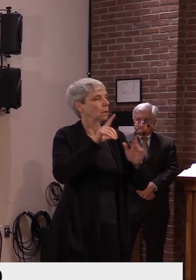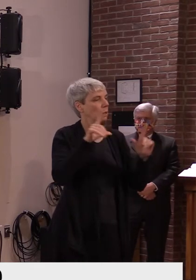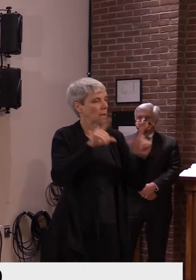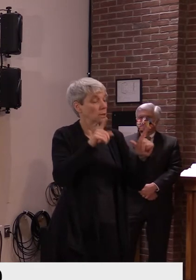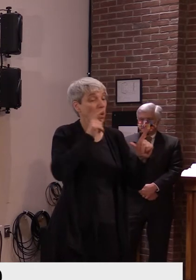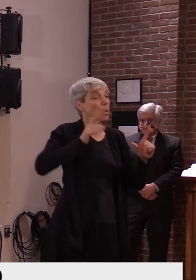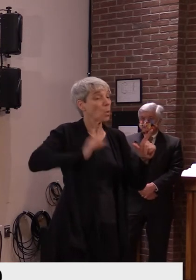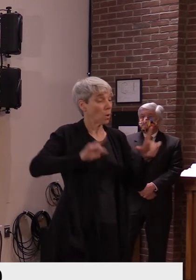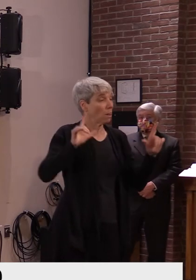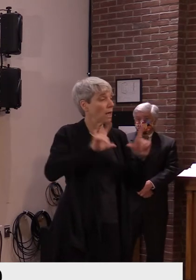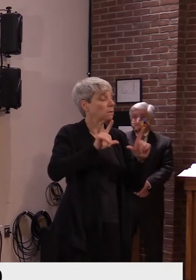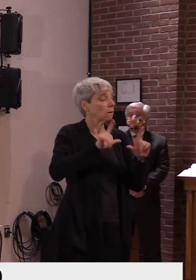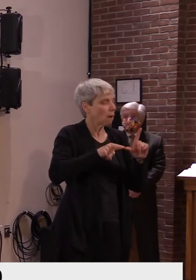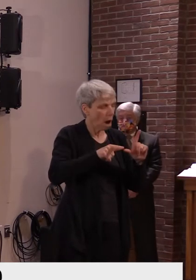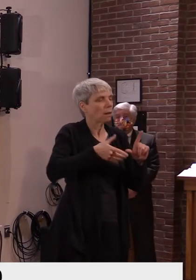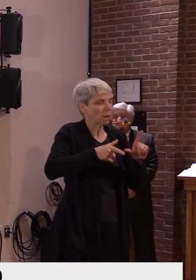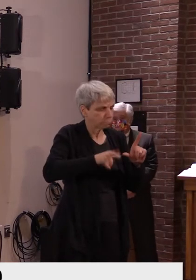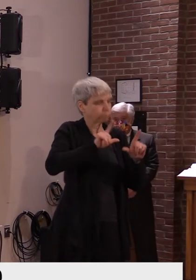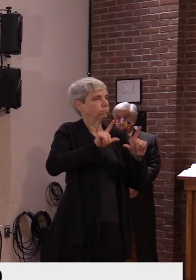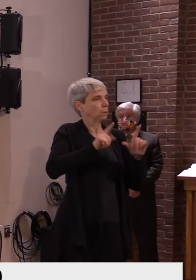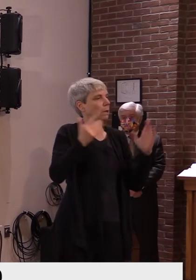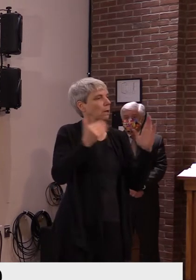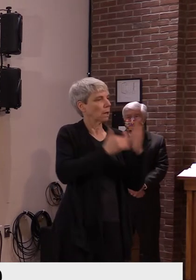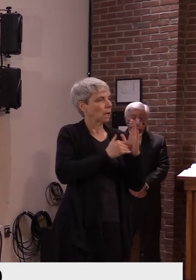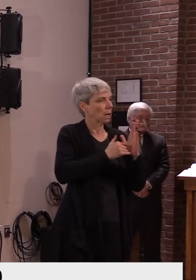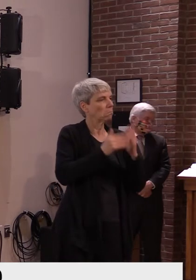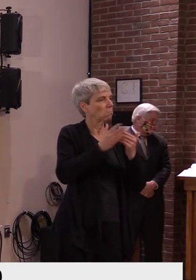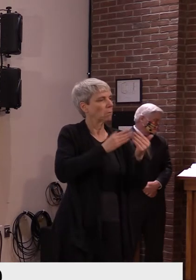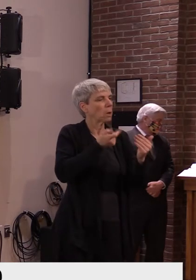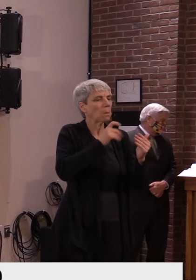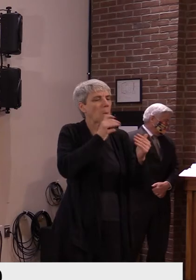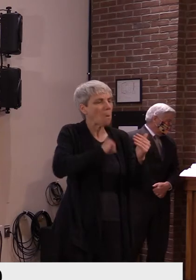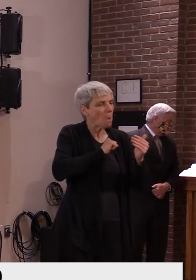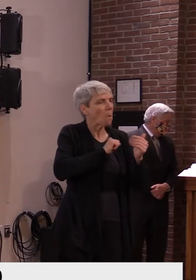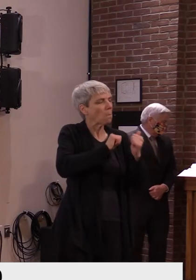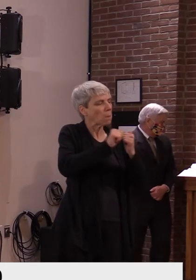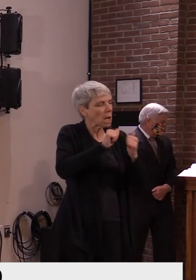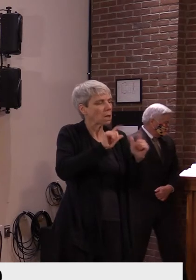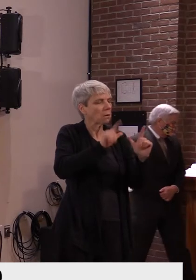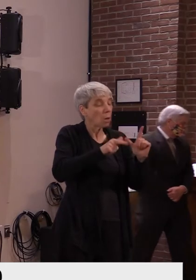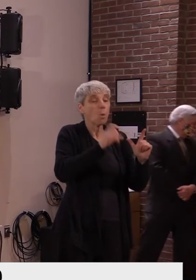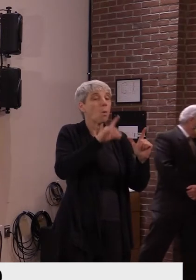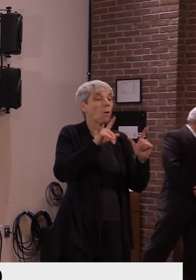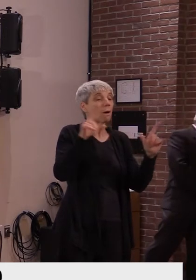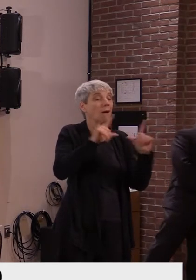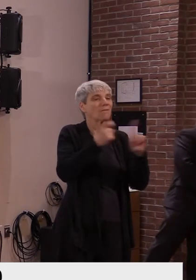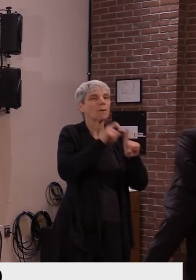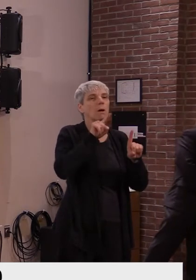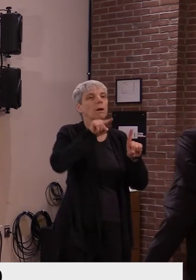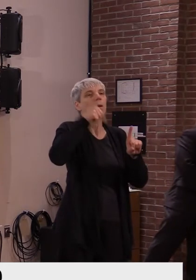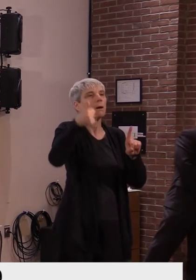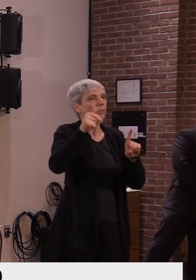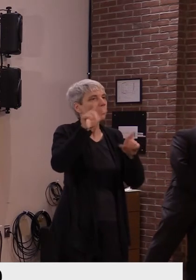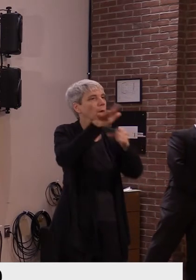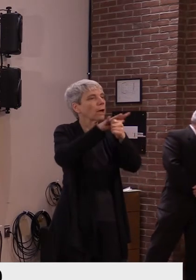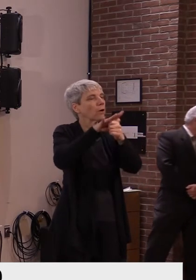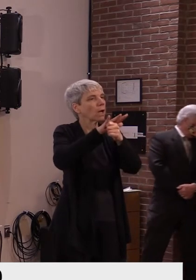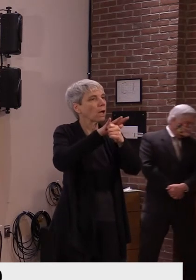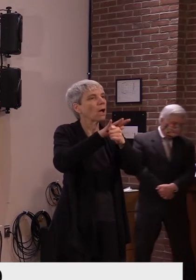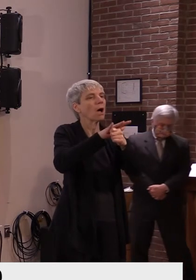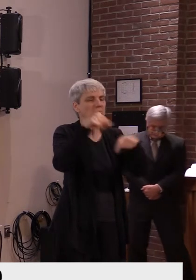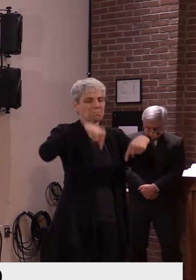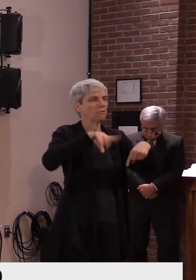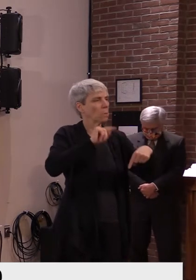to re-obtain their license and to, uh, recognize licenses from, uh, from other jurisdictions, uh, in response to the pandemic.